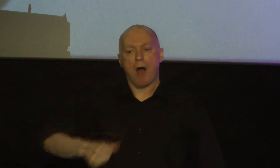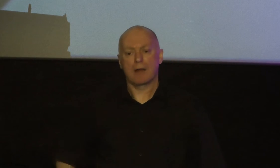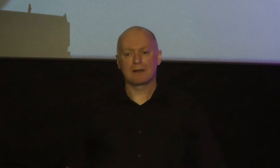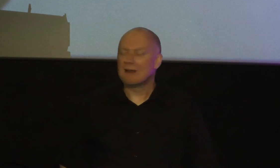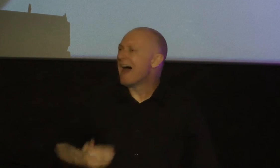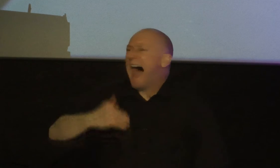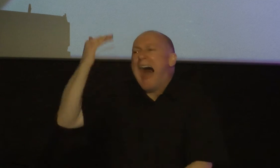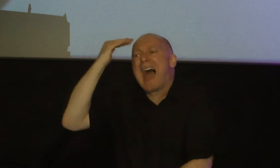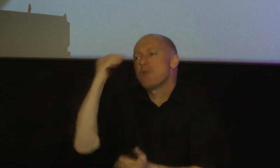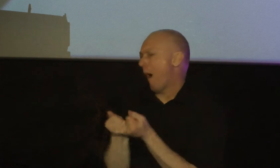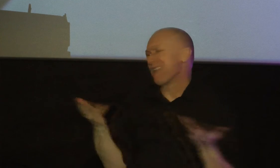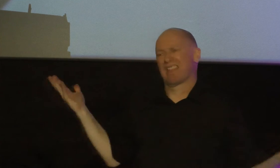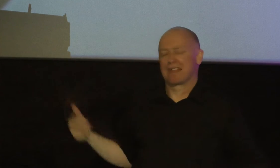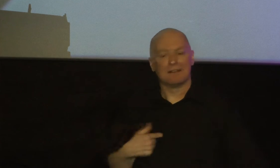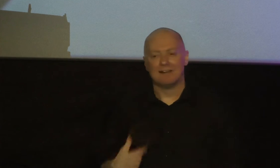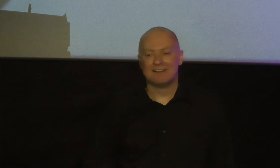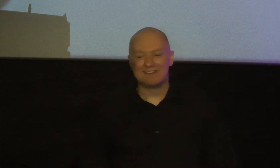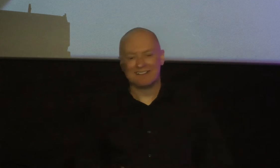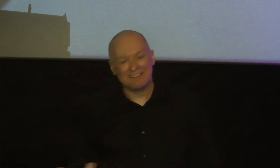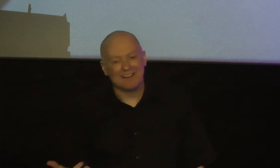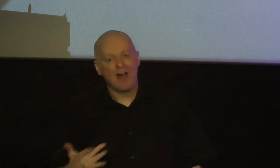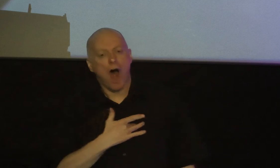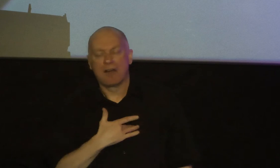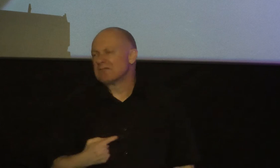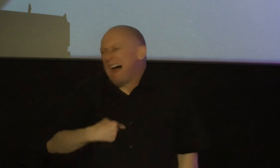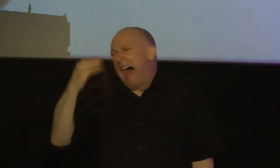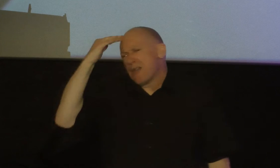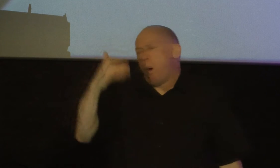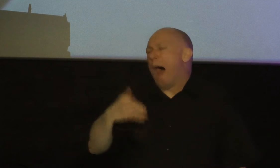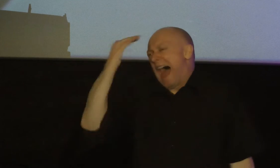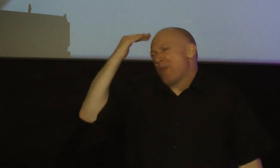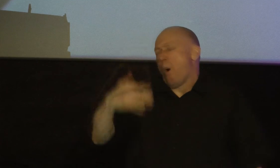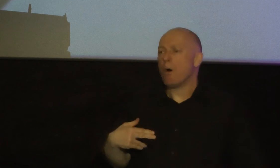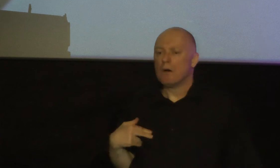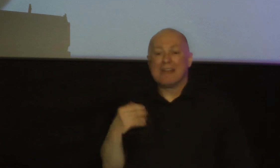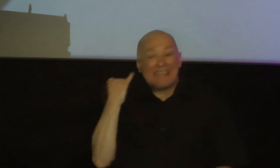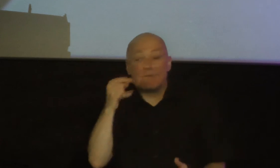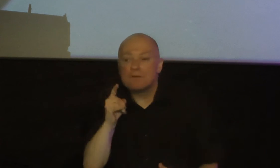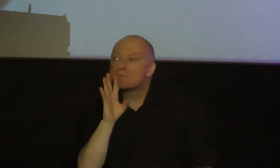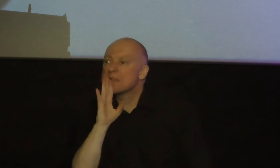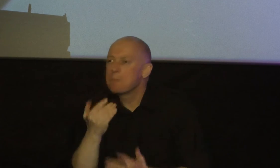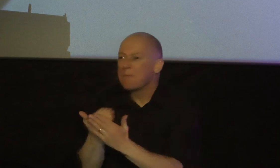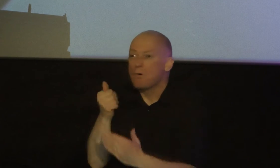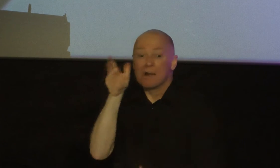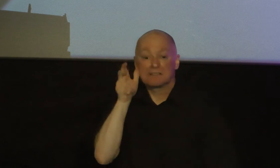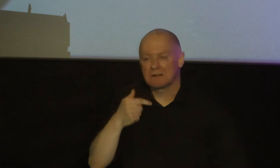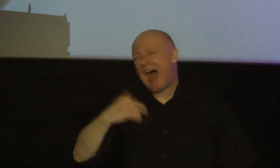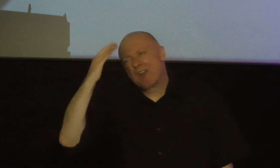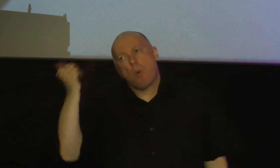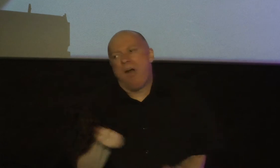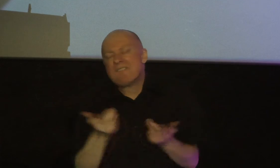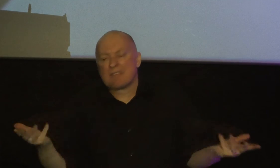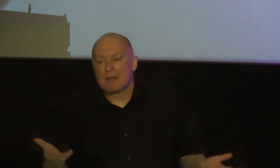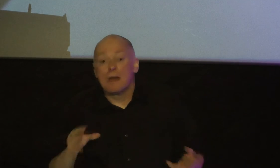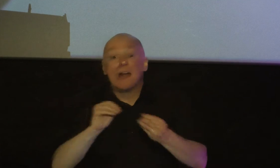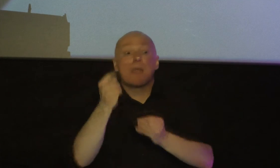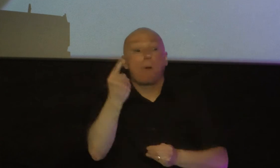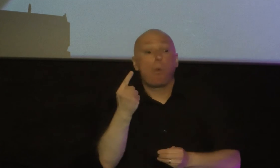i know everything that's what the heart thinks that speaks quickly before listening because i know everything the number one threat to real